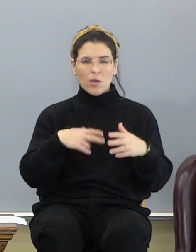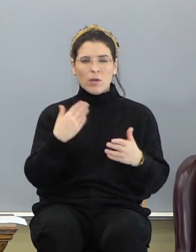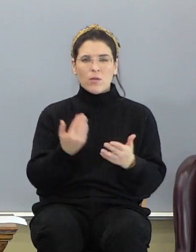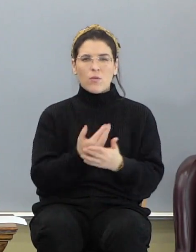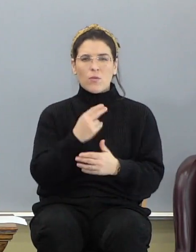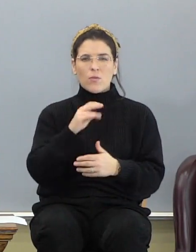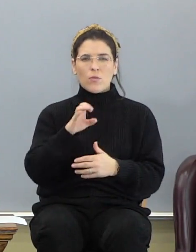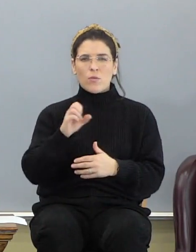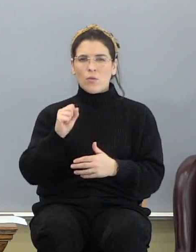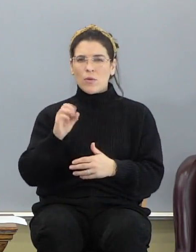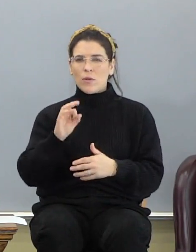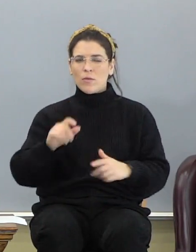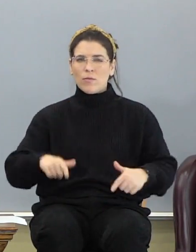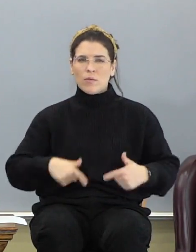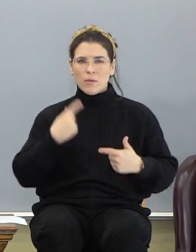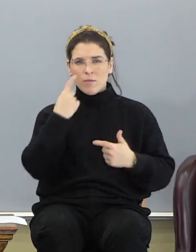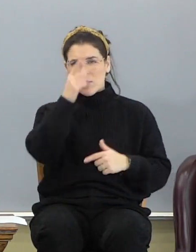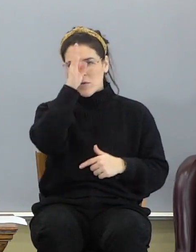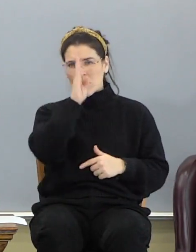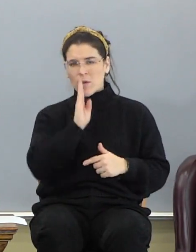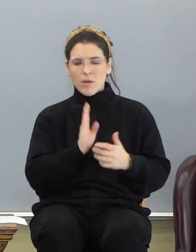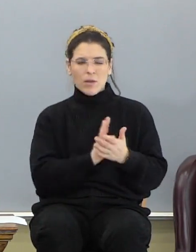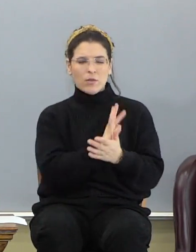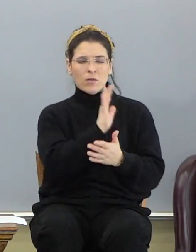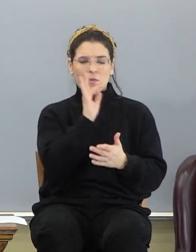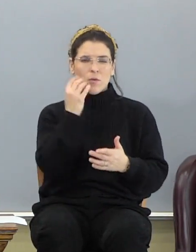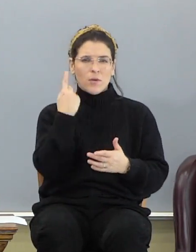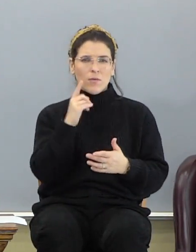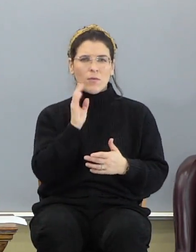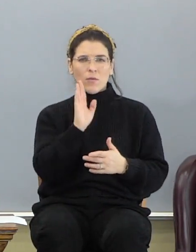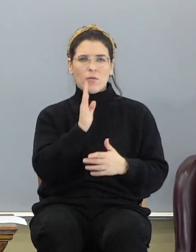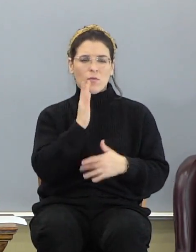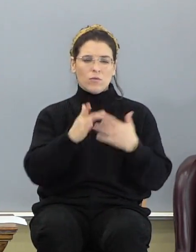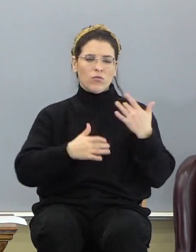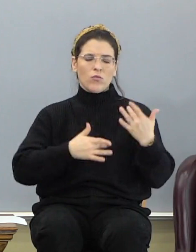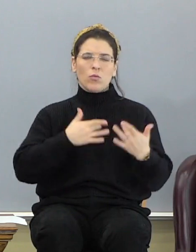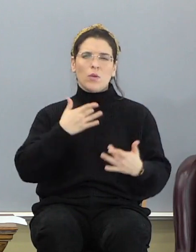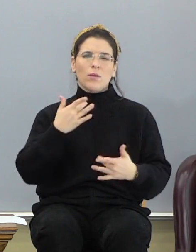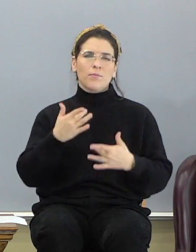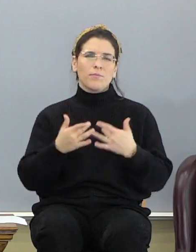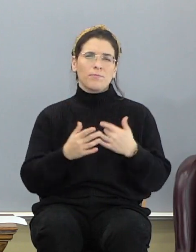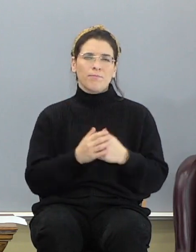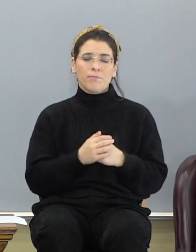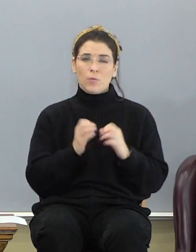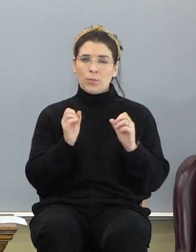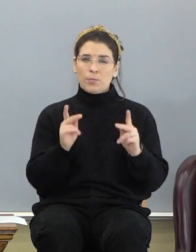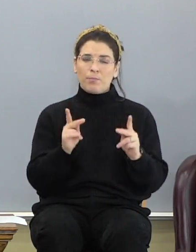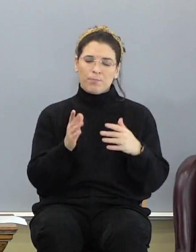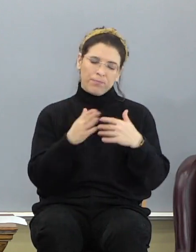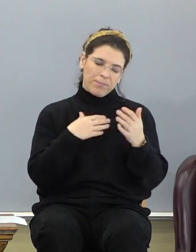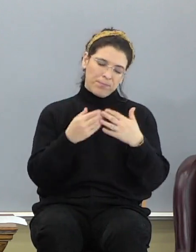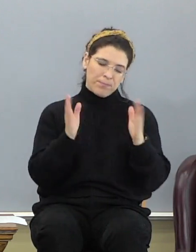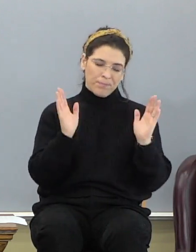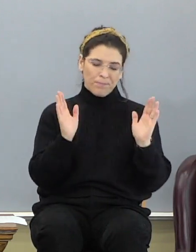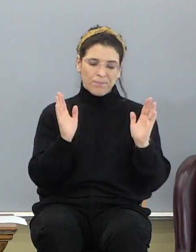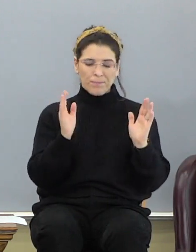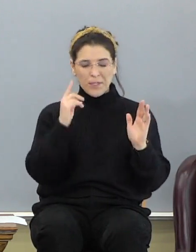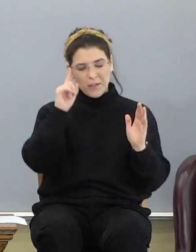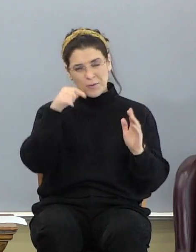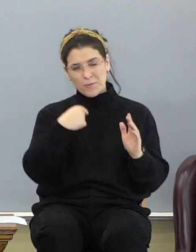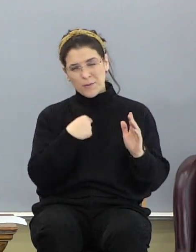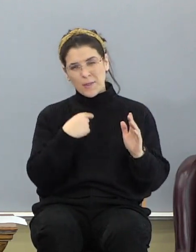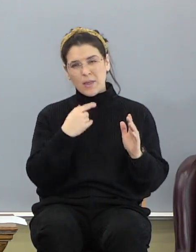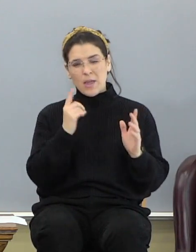for God's glory and for your joy. Okay? Anyway, to me,